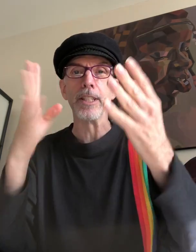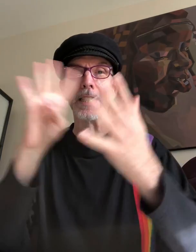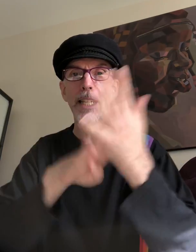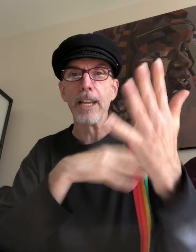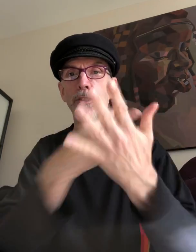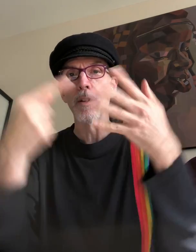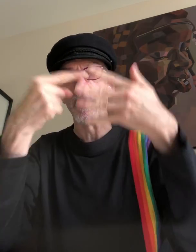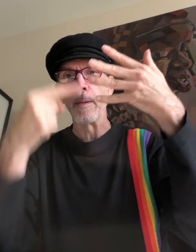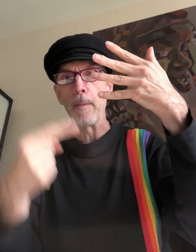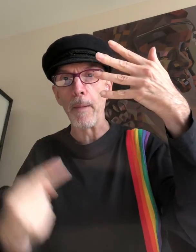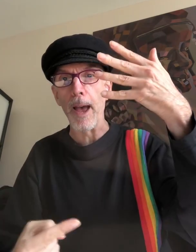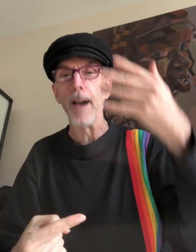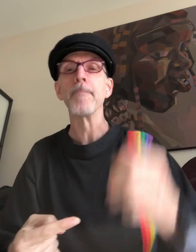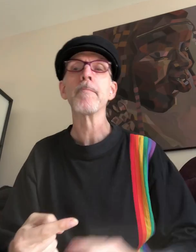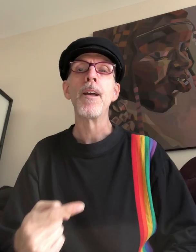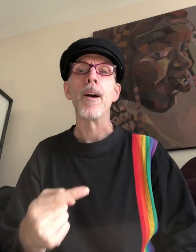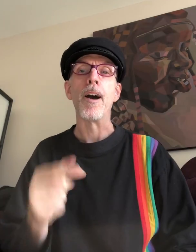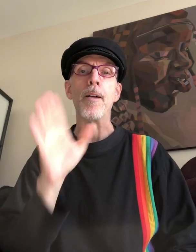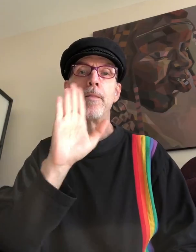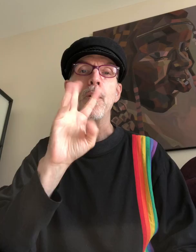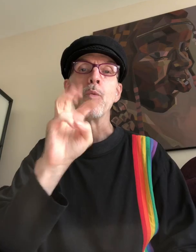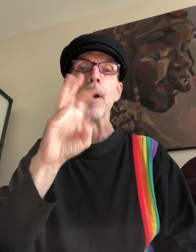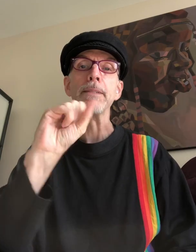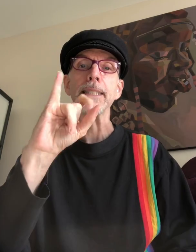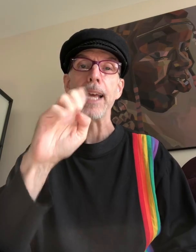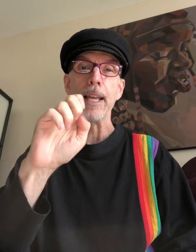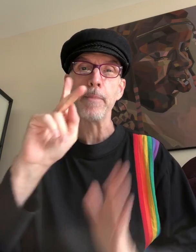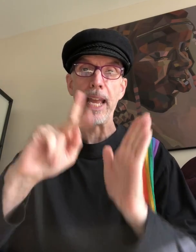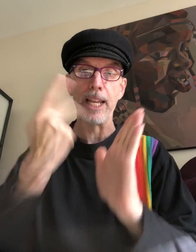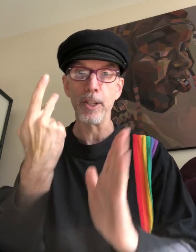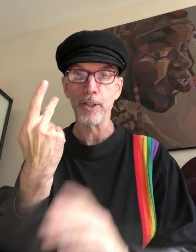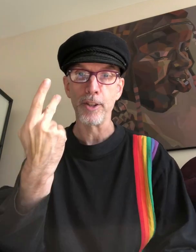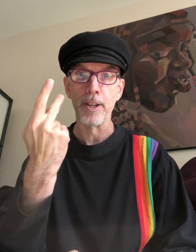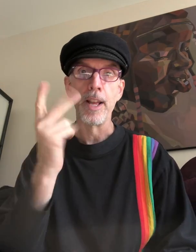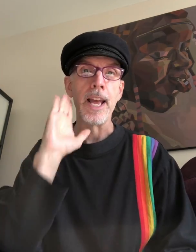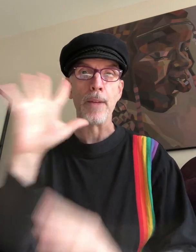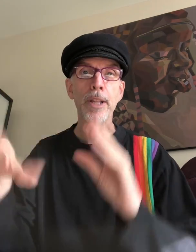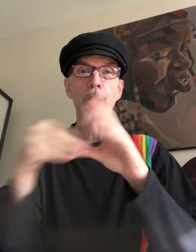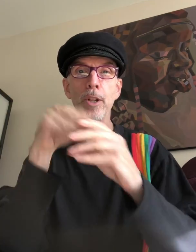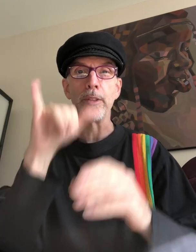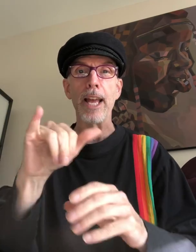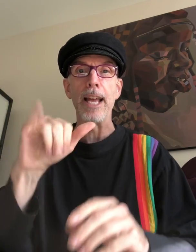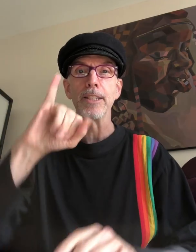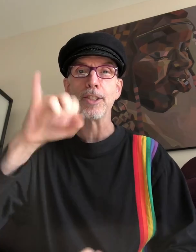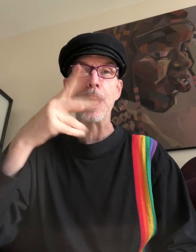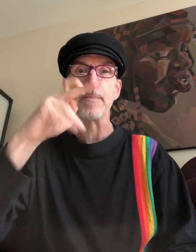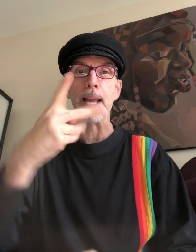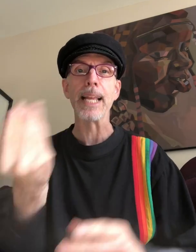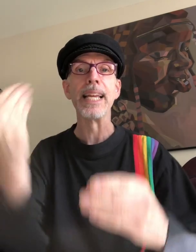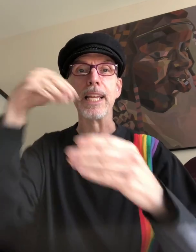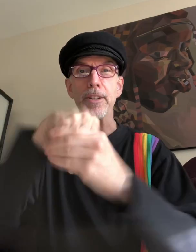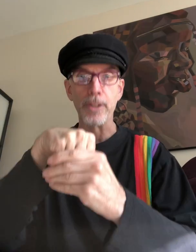schedule, blah, blah, blah, blah, website page. And I'm going include that JPEG into